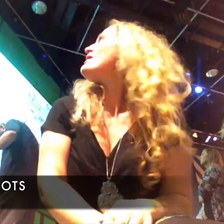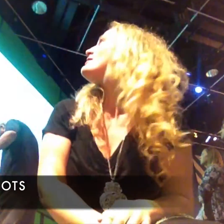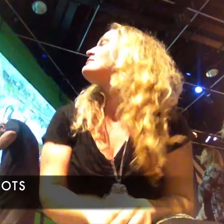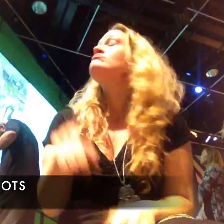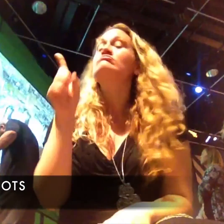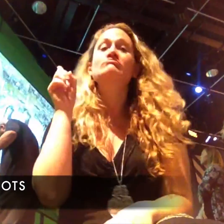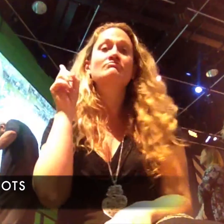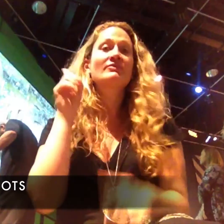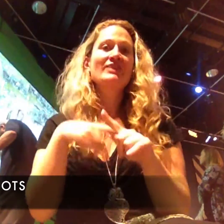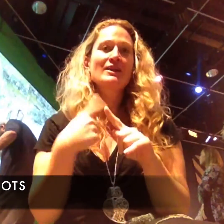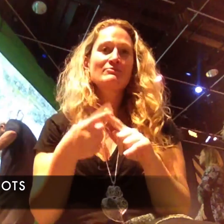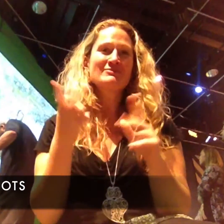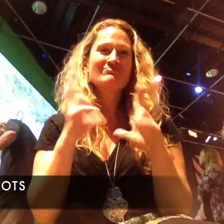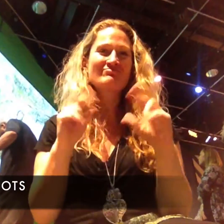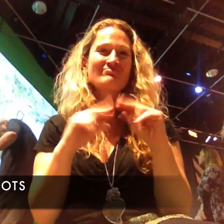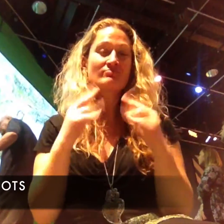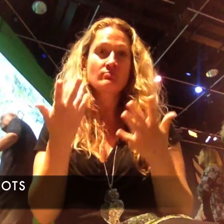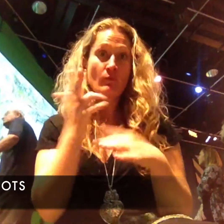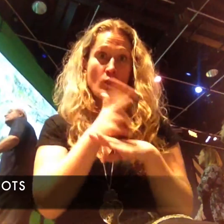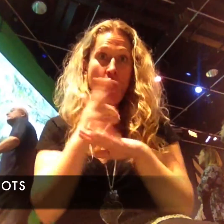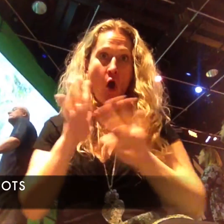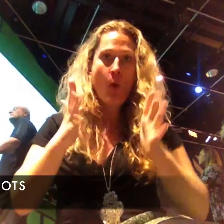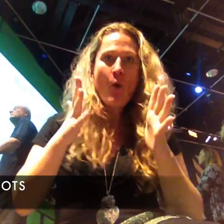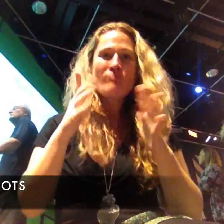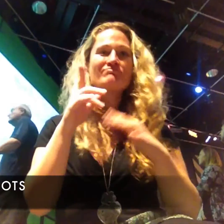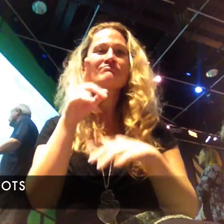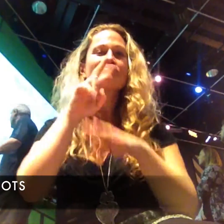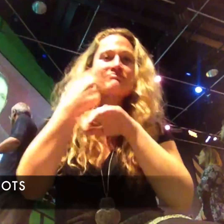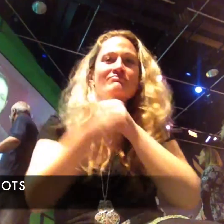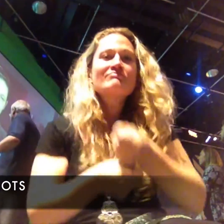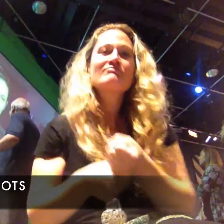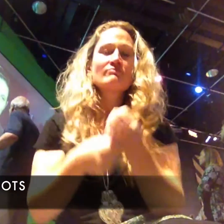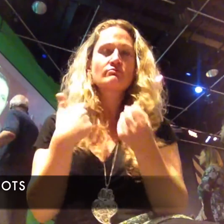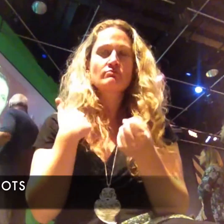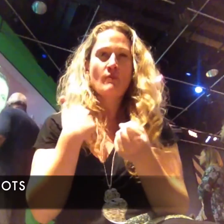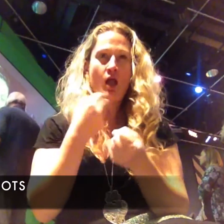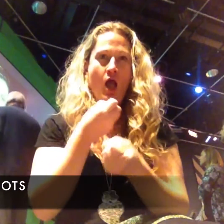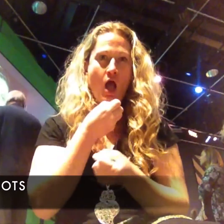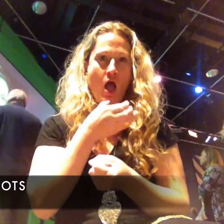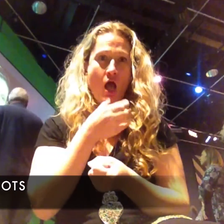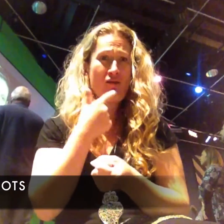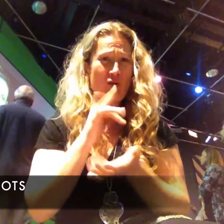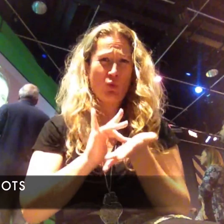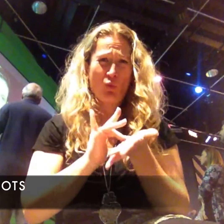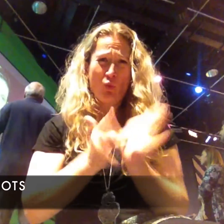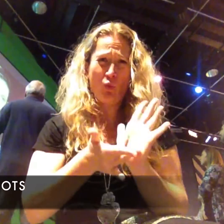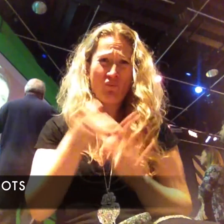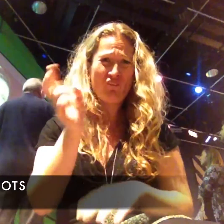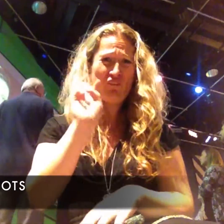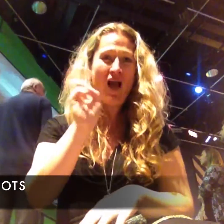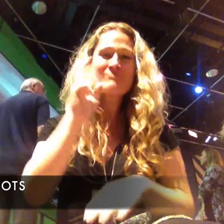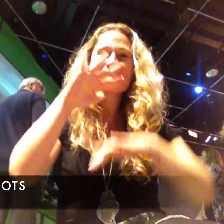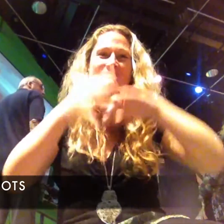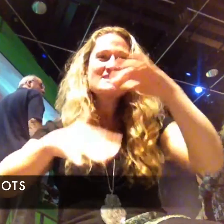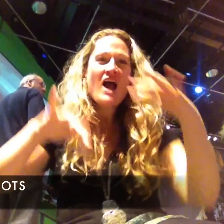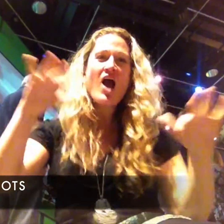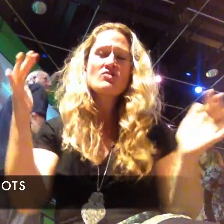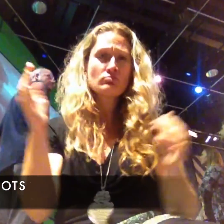and the area on the wall. There's a lot of things that we do in visual effects that we call these